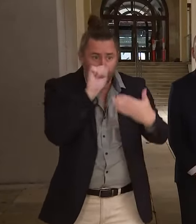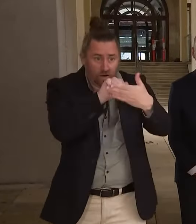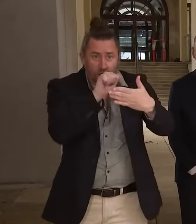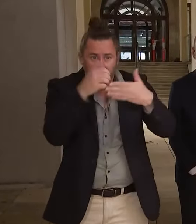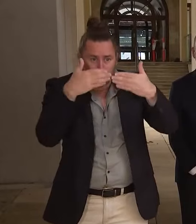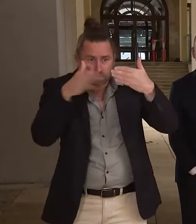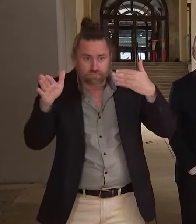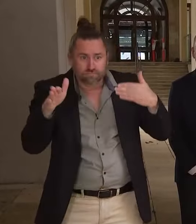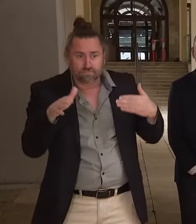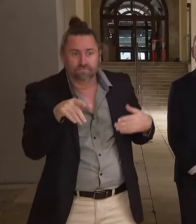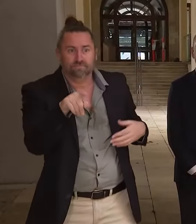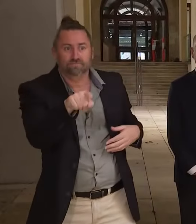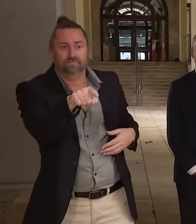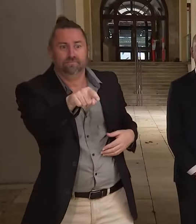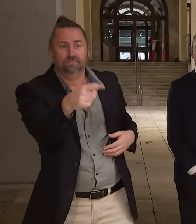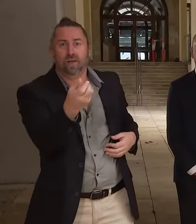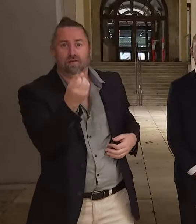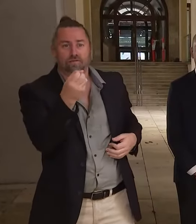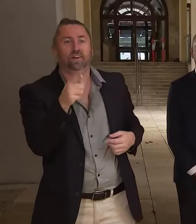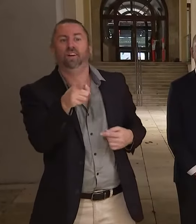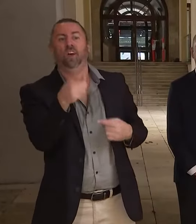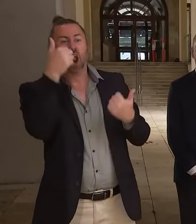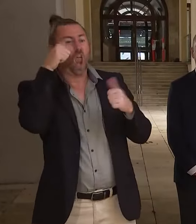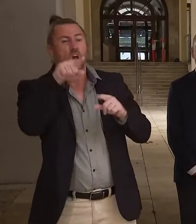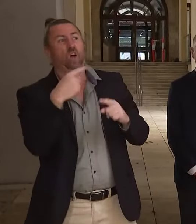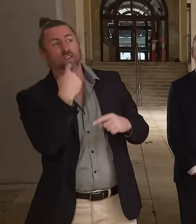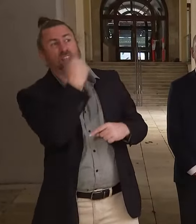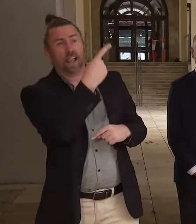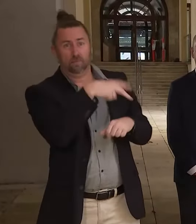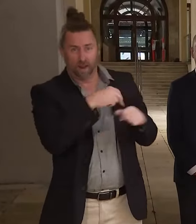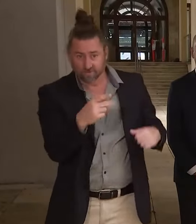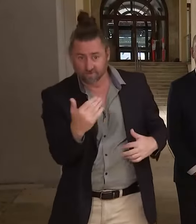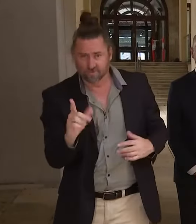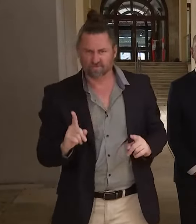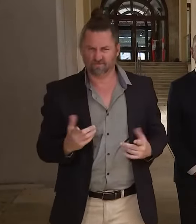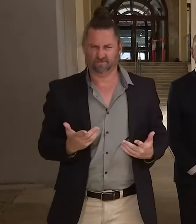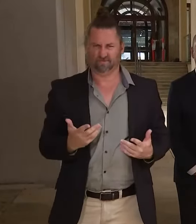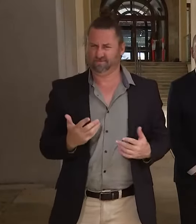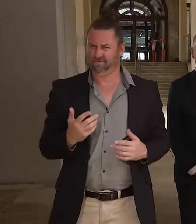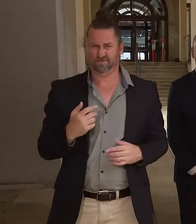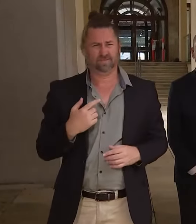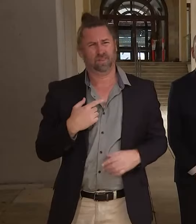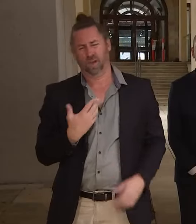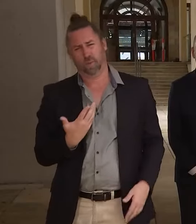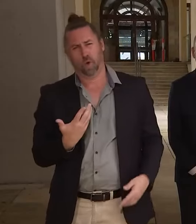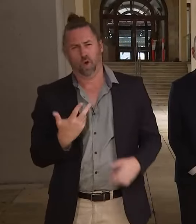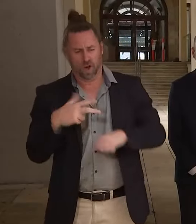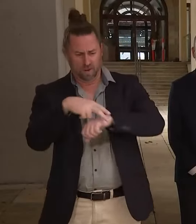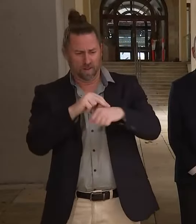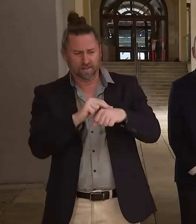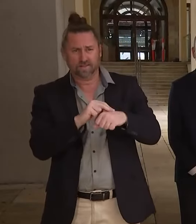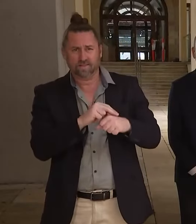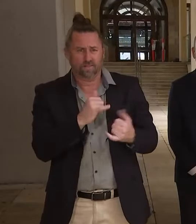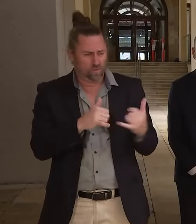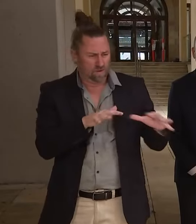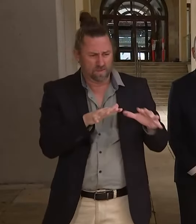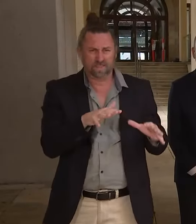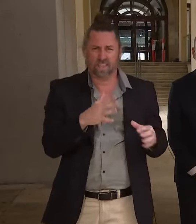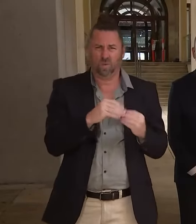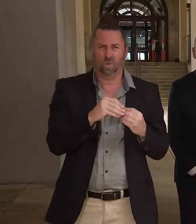to start dobbing them in? I mean, I just don't know how they're going to monitor it. And is that the best use of resources right now?